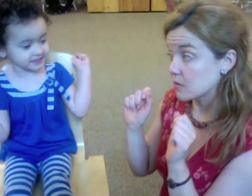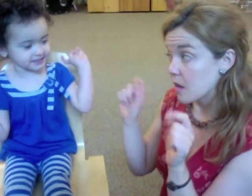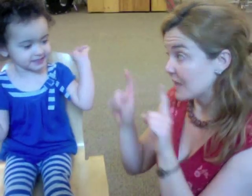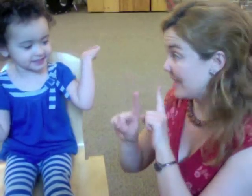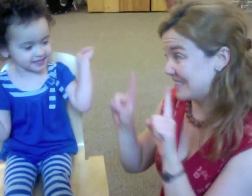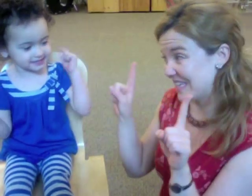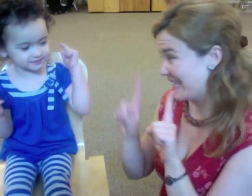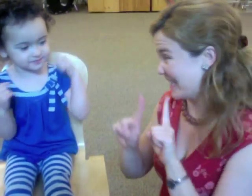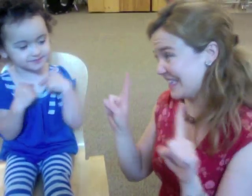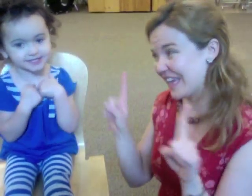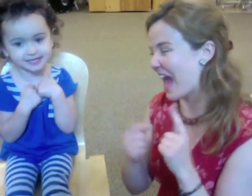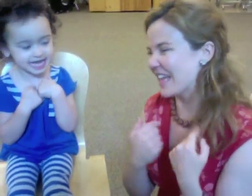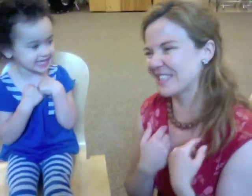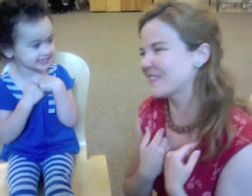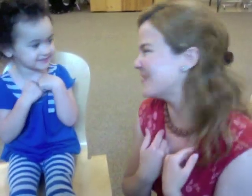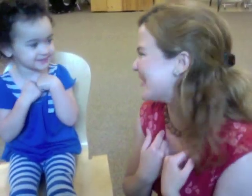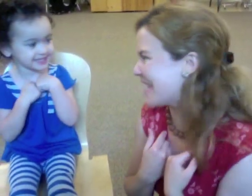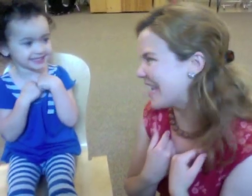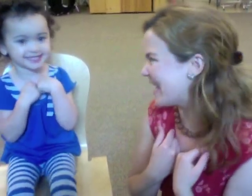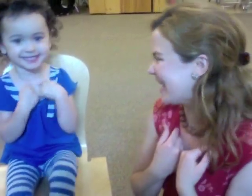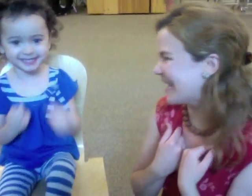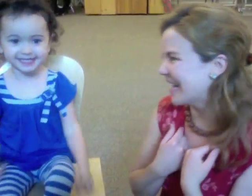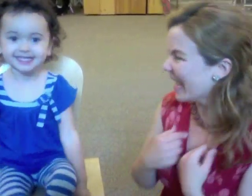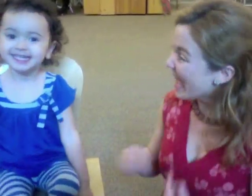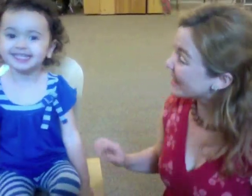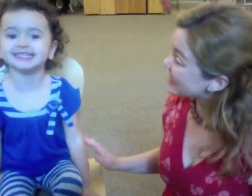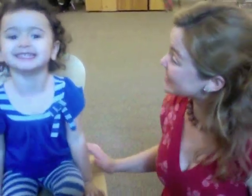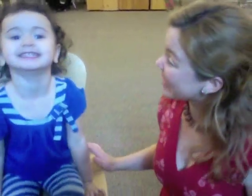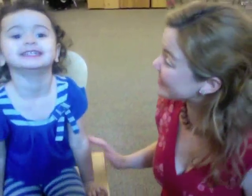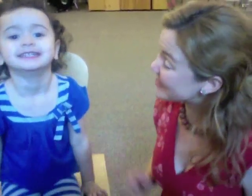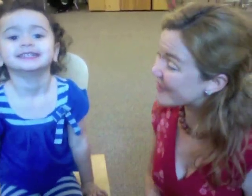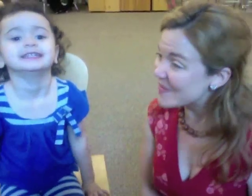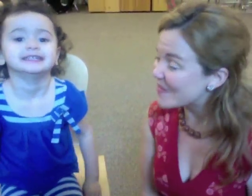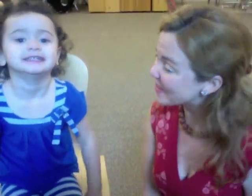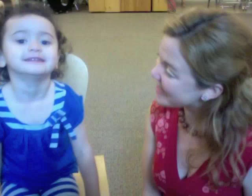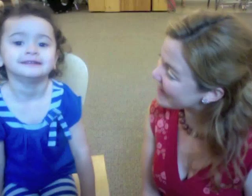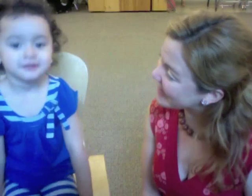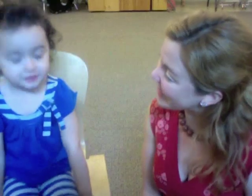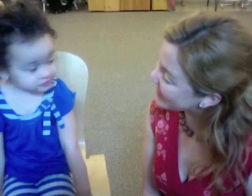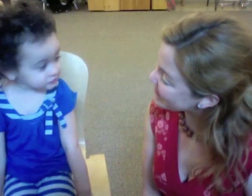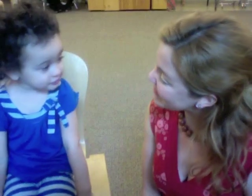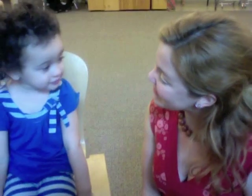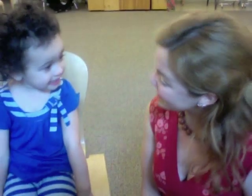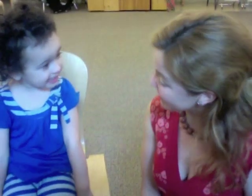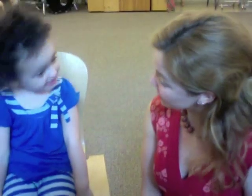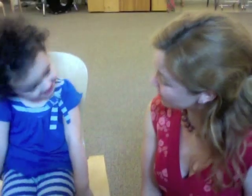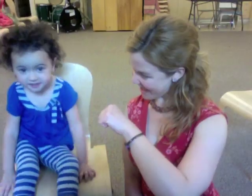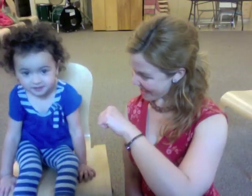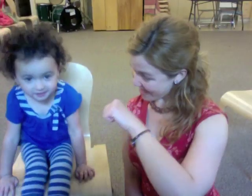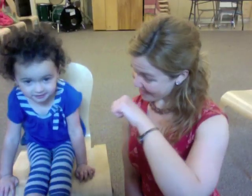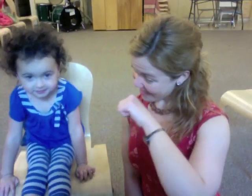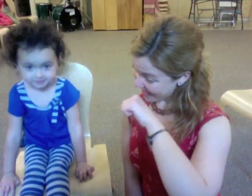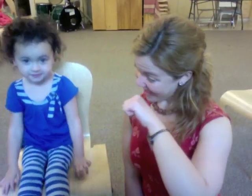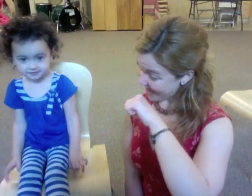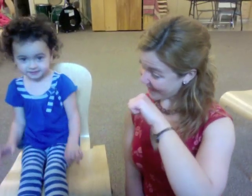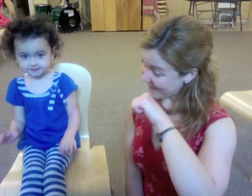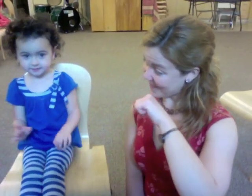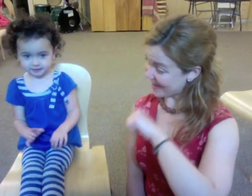He didn't catch me. Let's tell the story one more time, Caden. Sure. Sure. There was